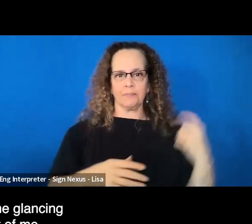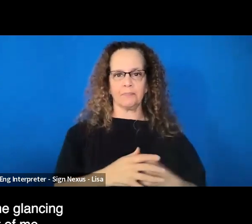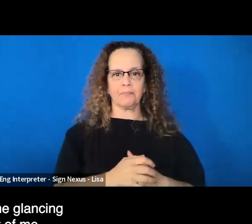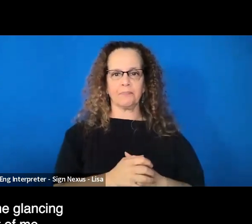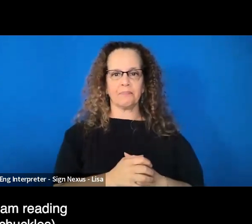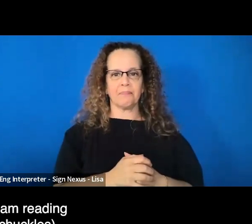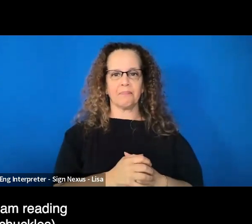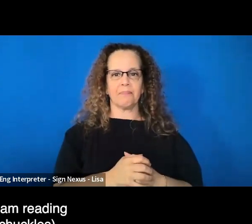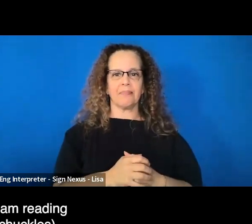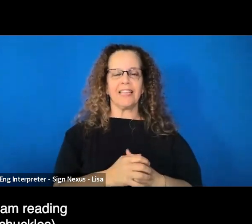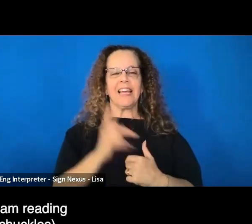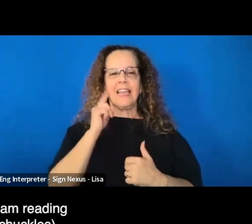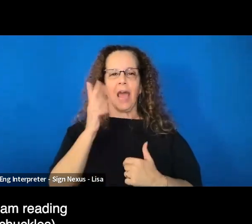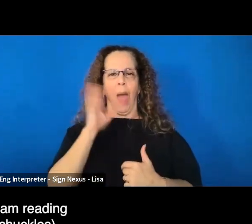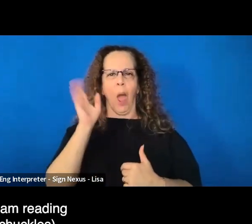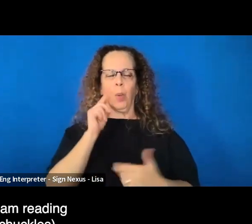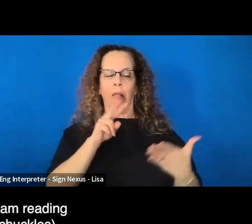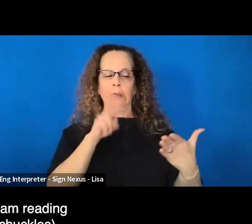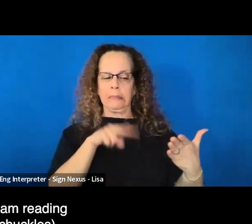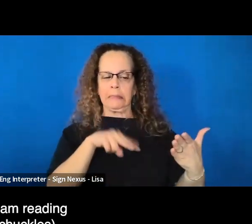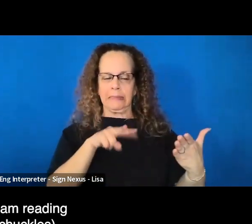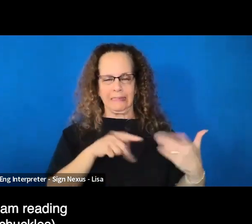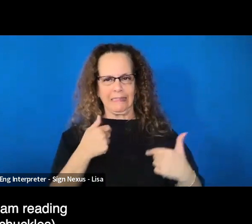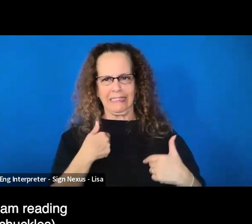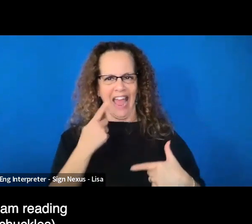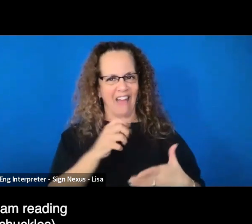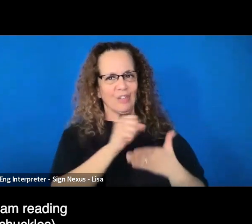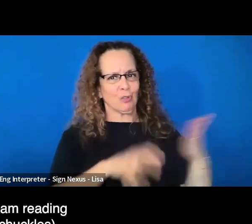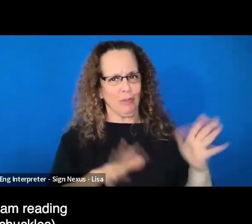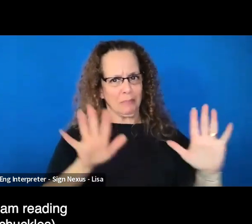glancing down in front of me. That's because I am reading off of a script.